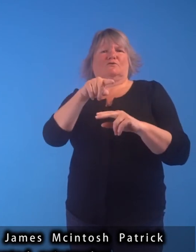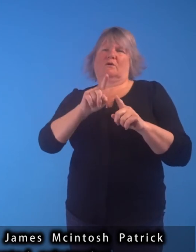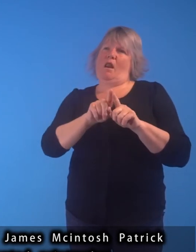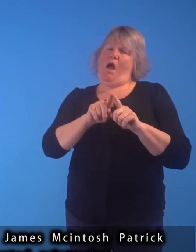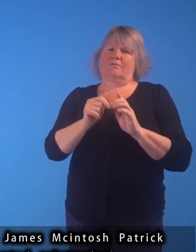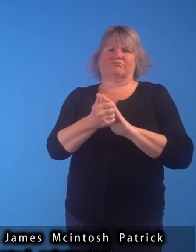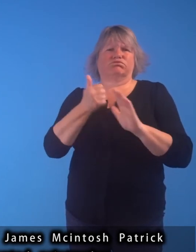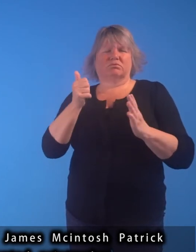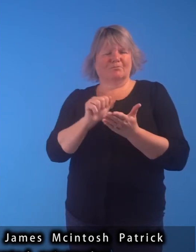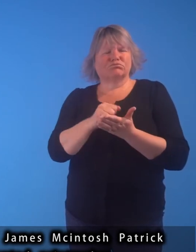printmaker.